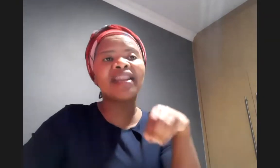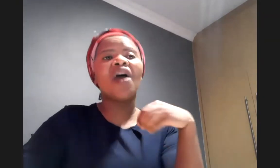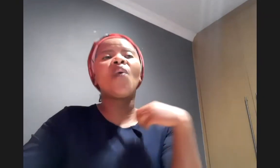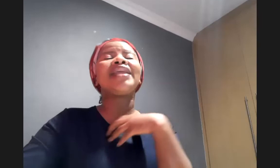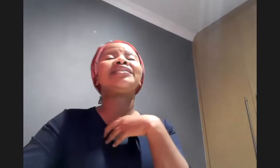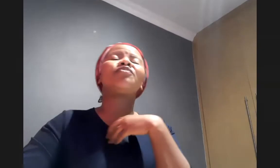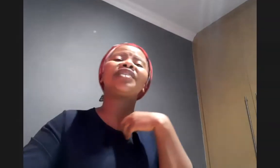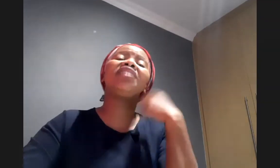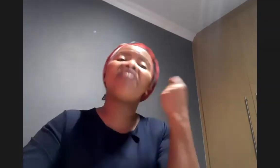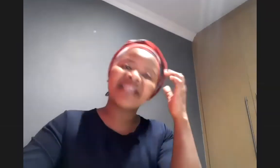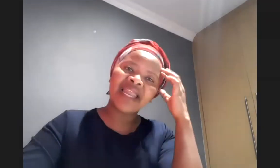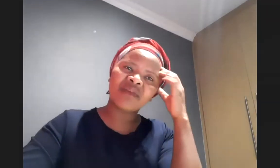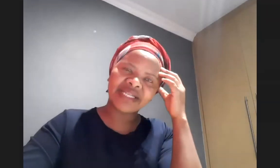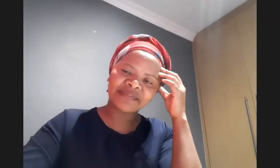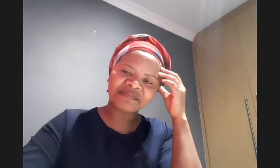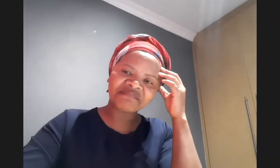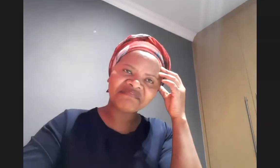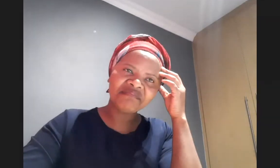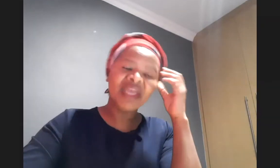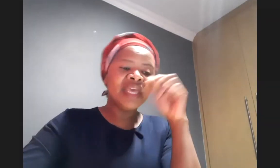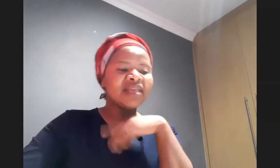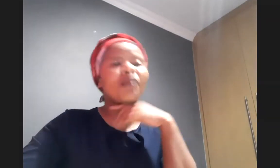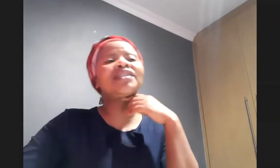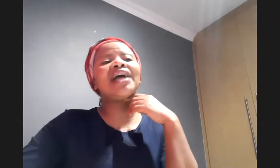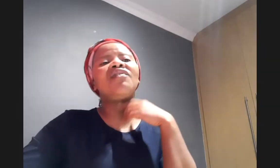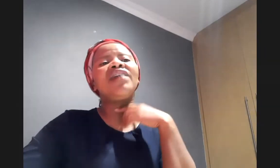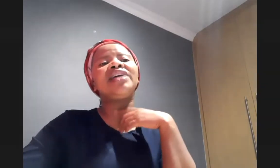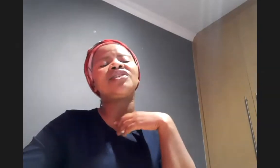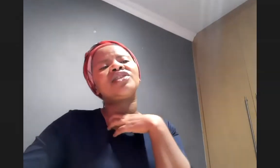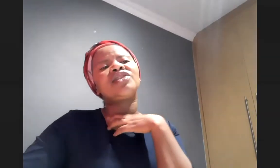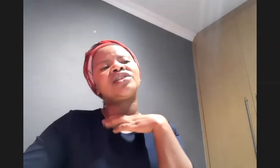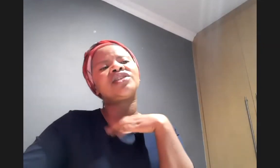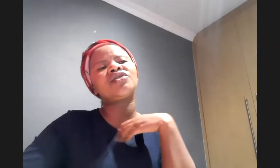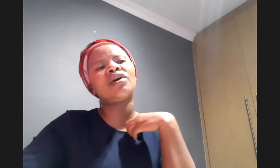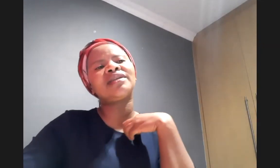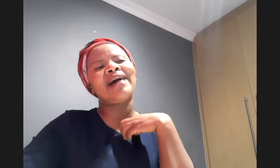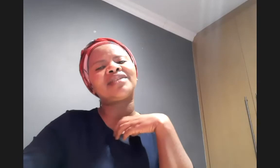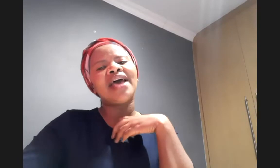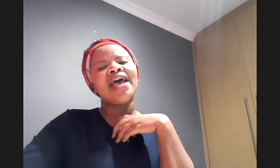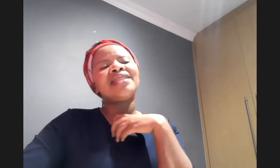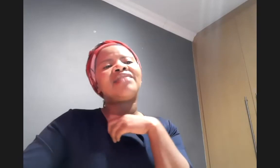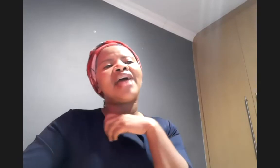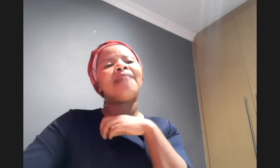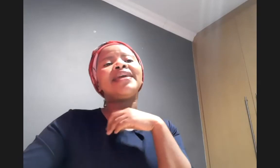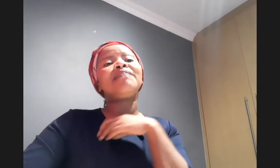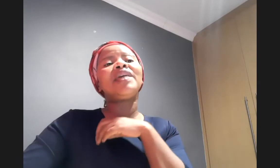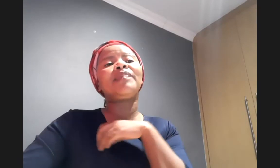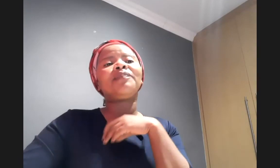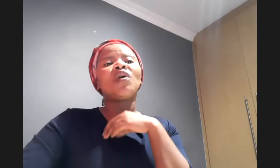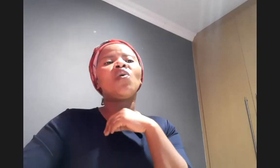when he's in prison in fact ellenoy in the book desire of ages she talks about that there are many people who